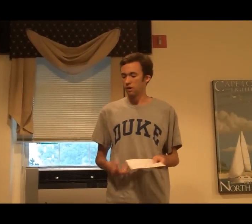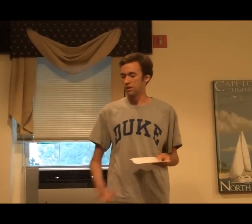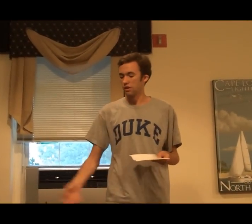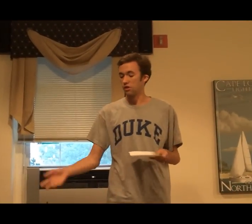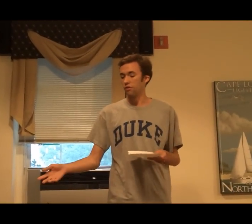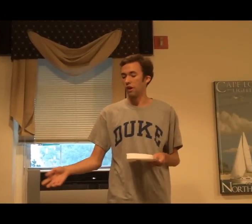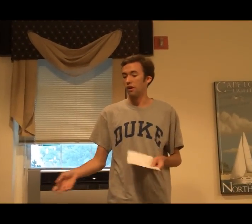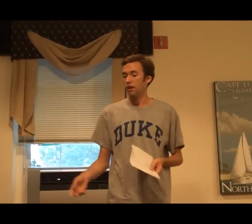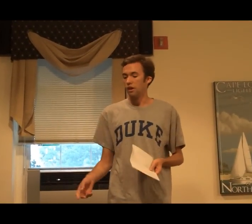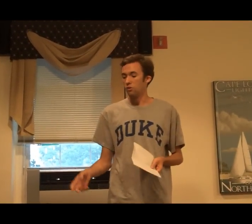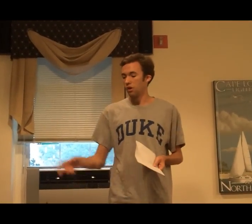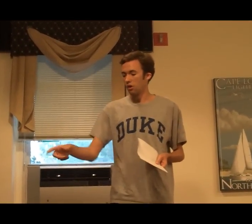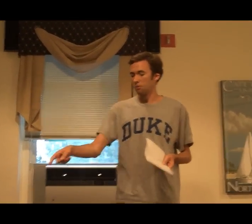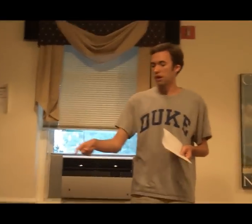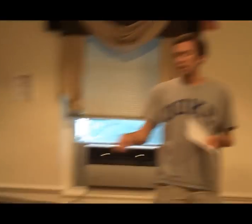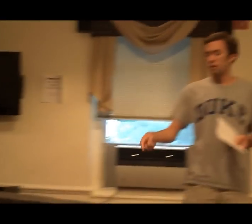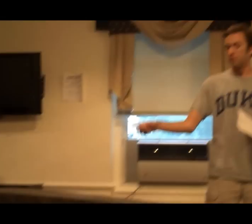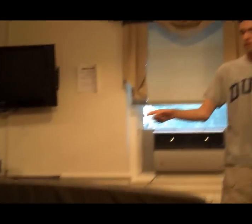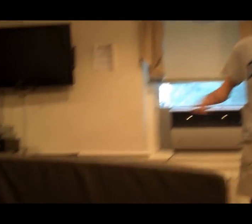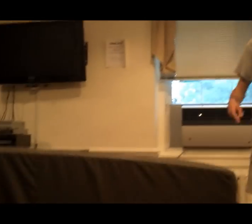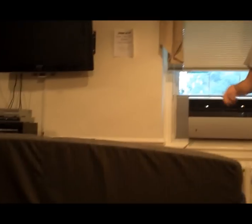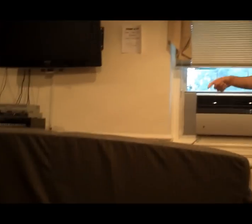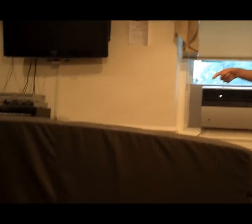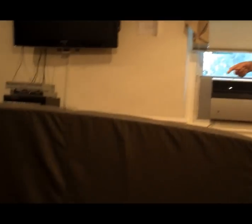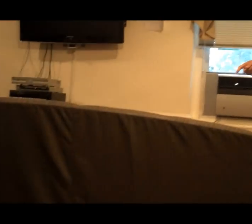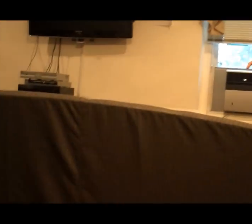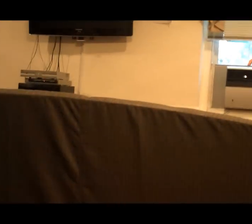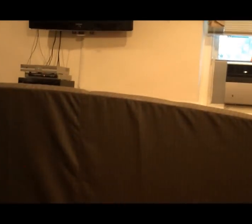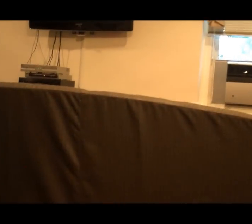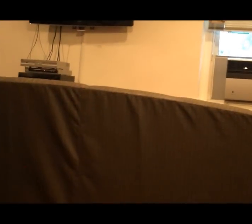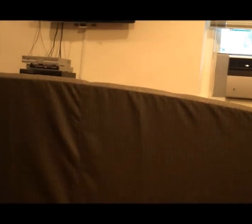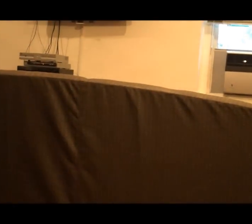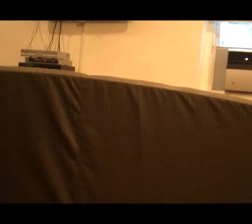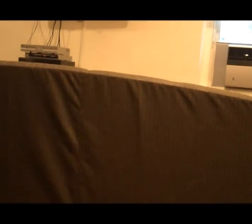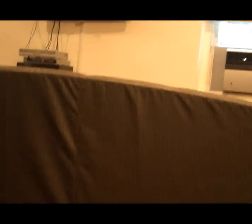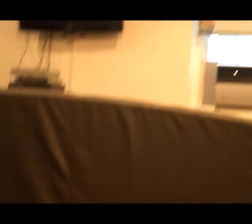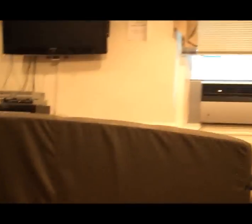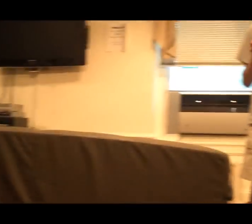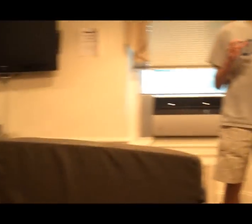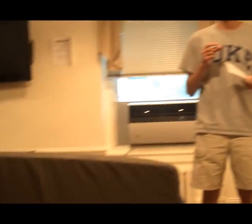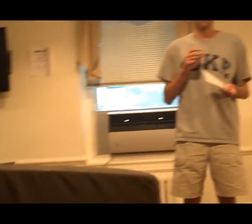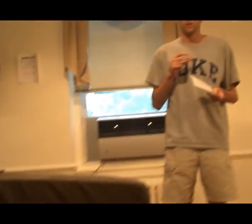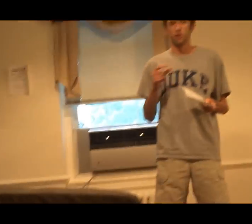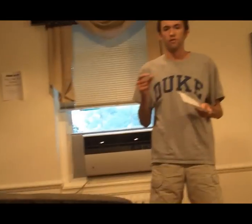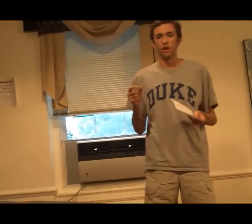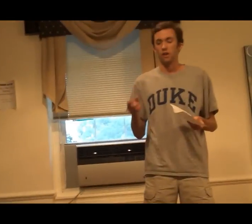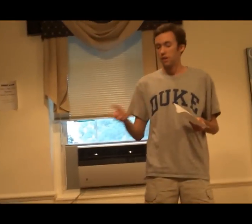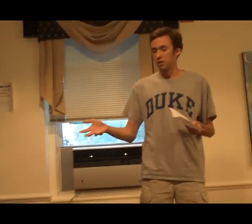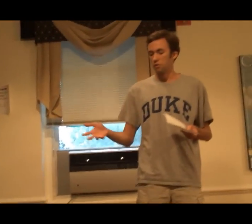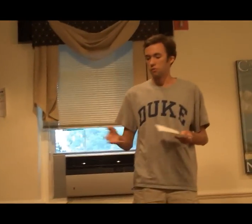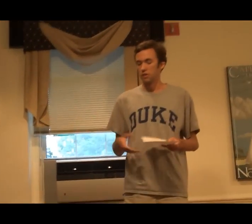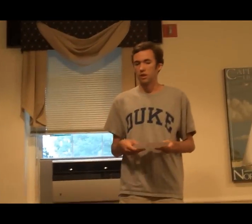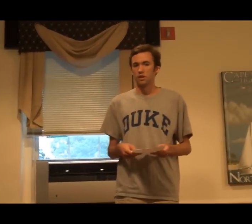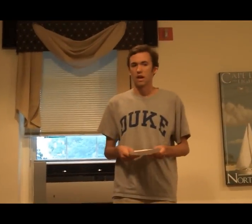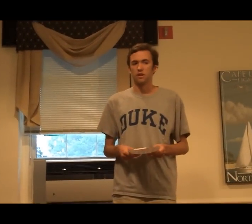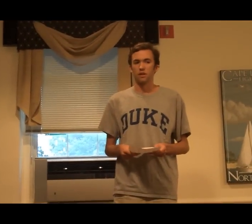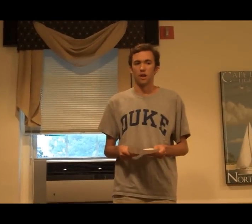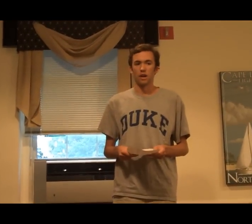when I say sofa, you all know I'm talking about this type of thing, but there's nothing inherent in the sound of the sofa that's attached to that.